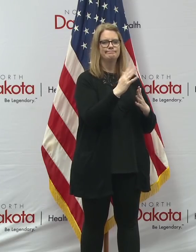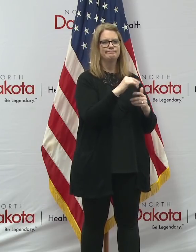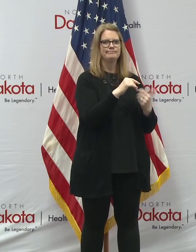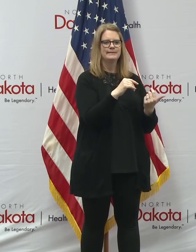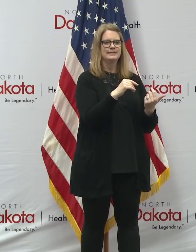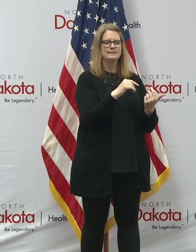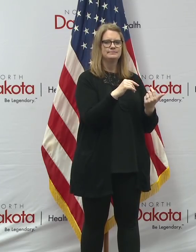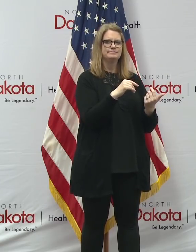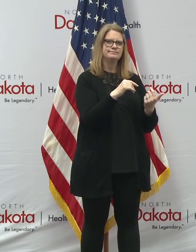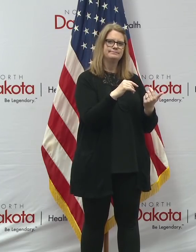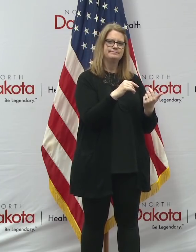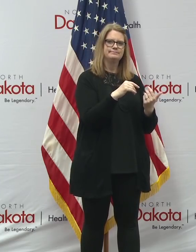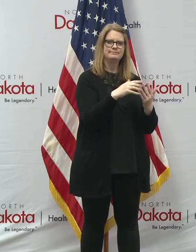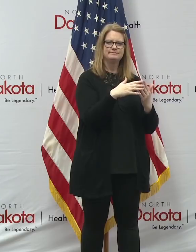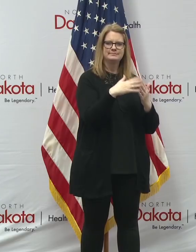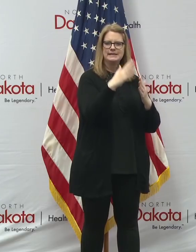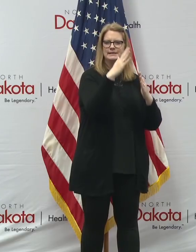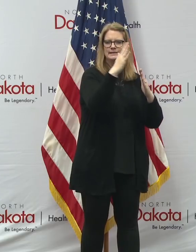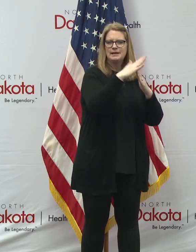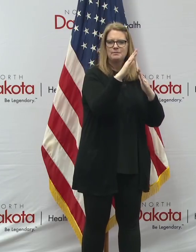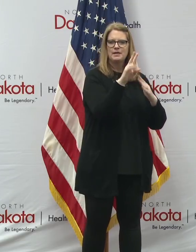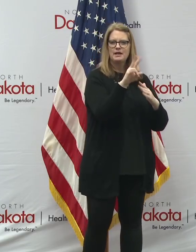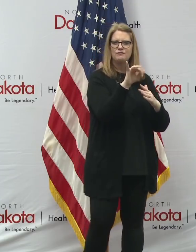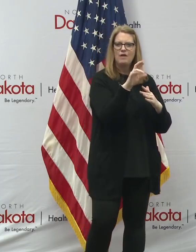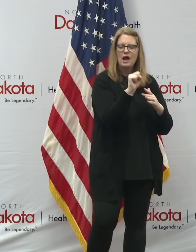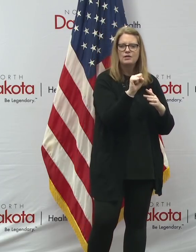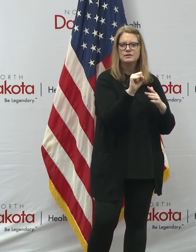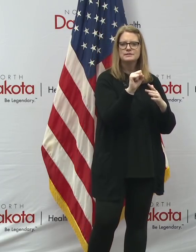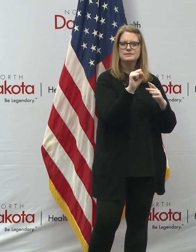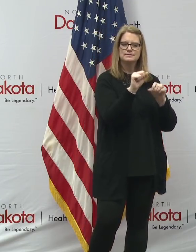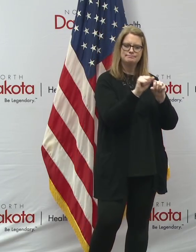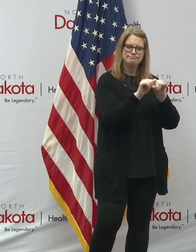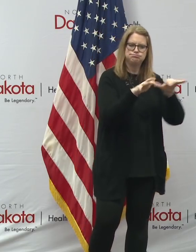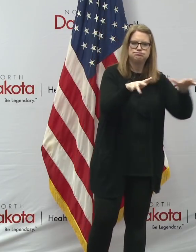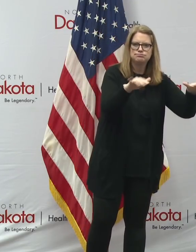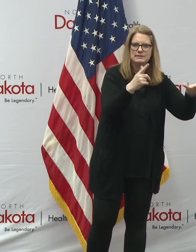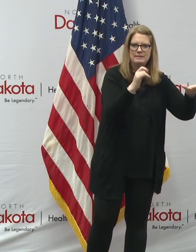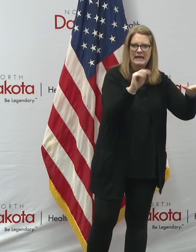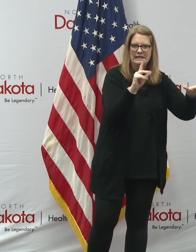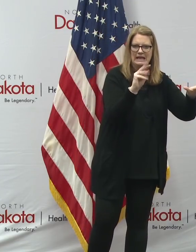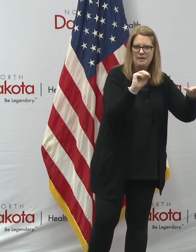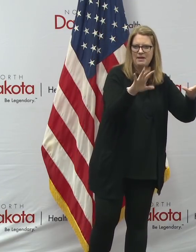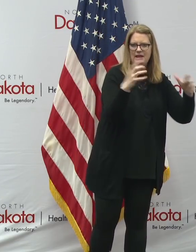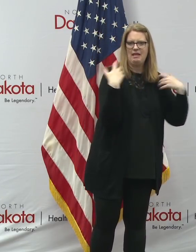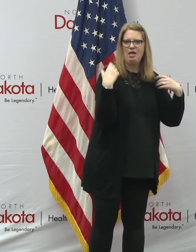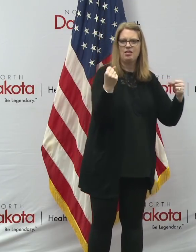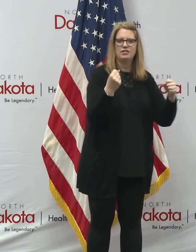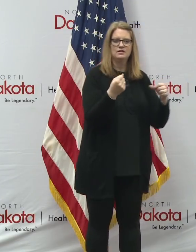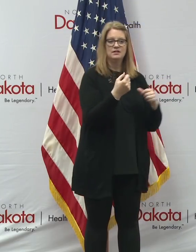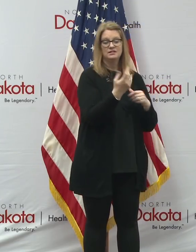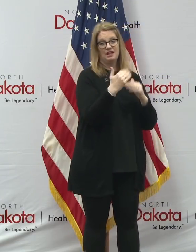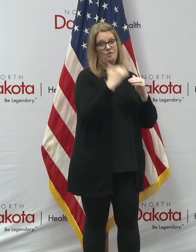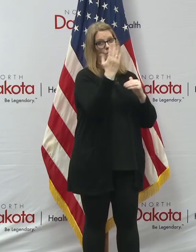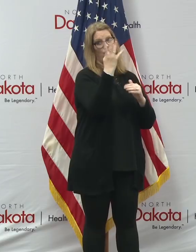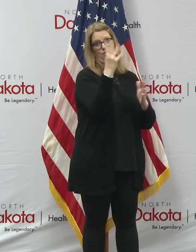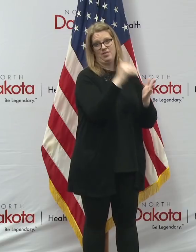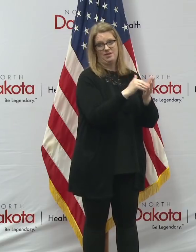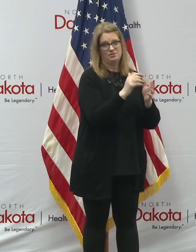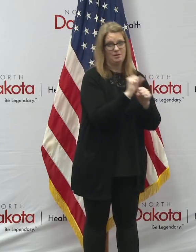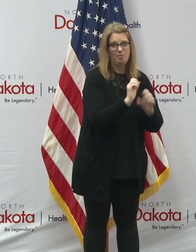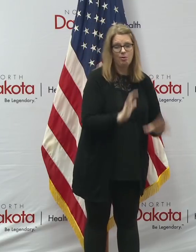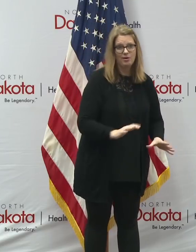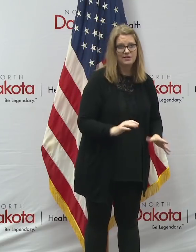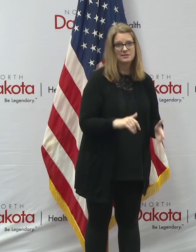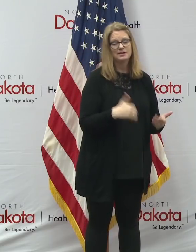virus pandemic, uh, health organizations in world. I mean, they've got 4,000 plus employees. They've got